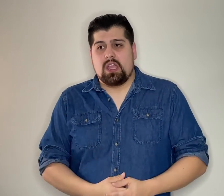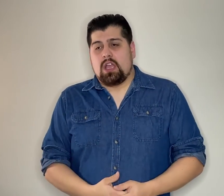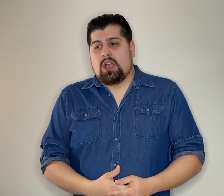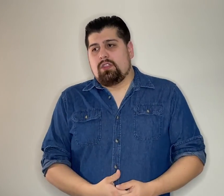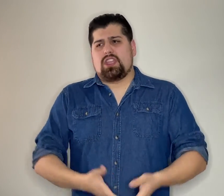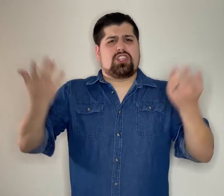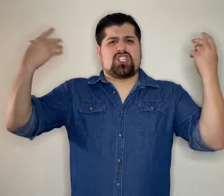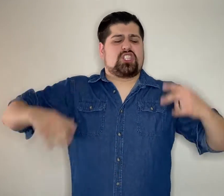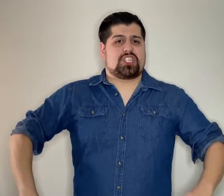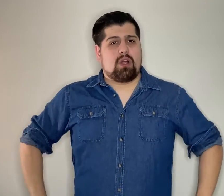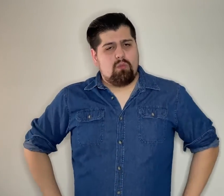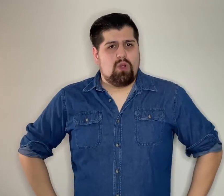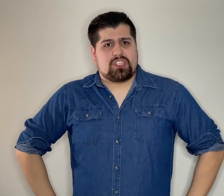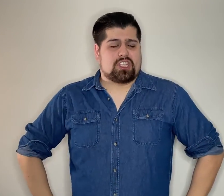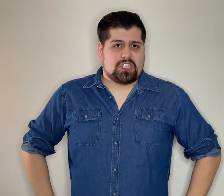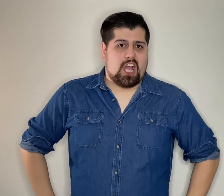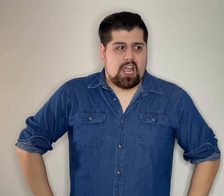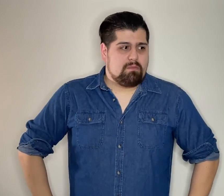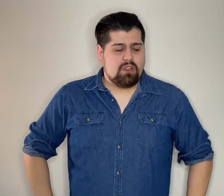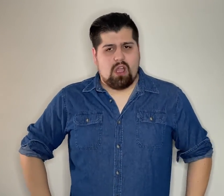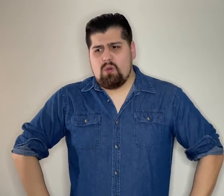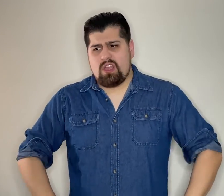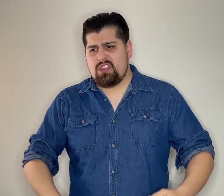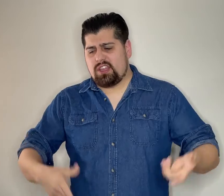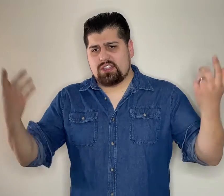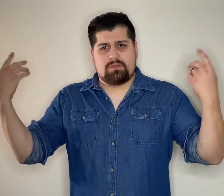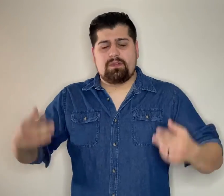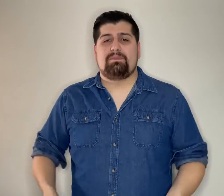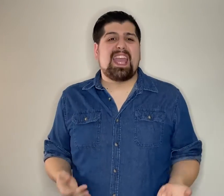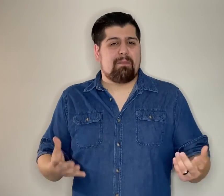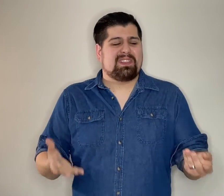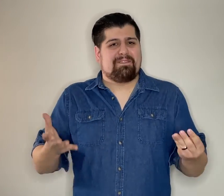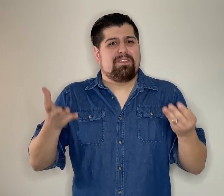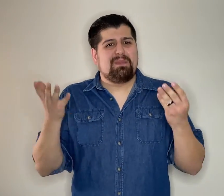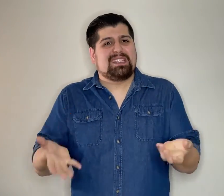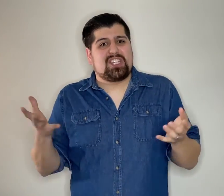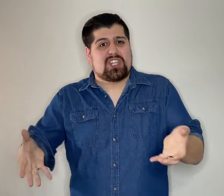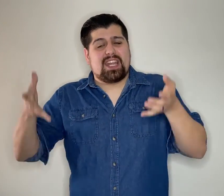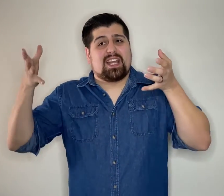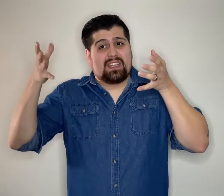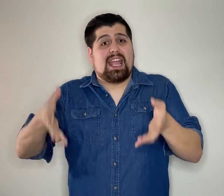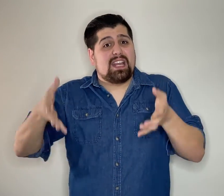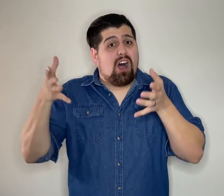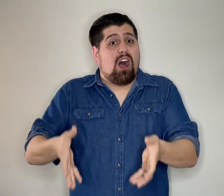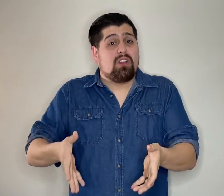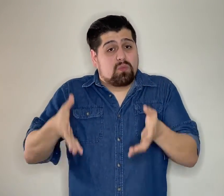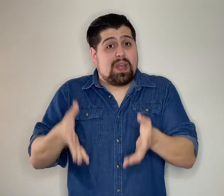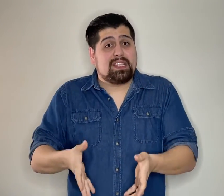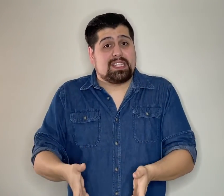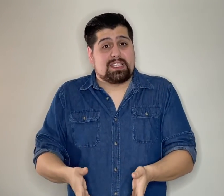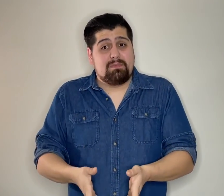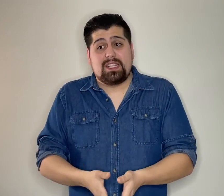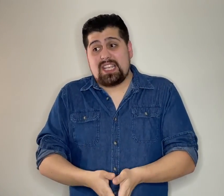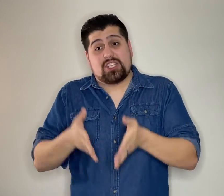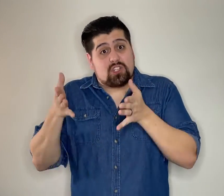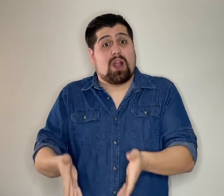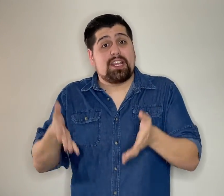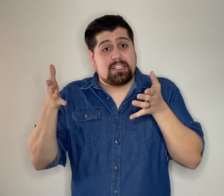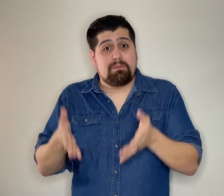That's just how it was at the time You know Yeah, but the film isn't shining a light on racism It's trying to